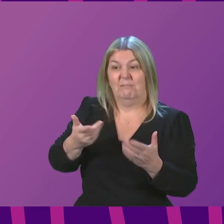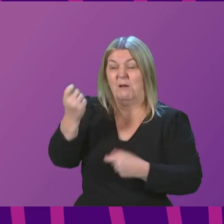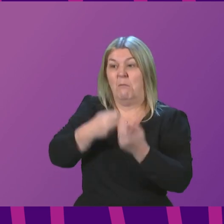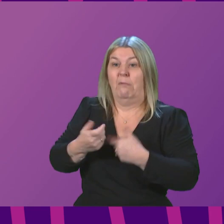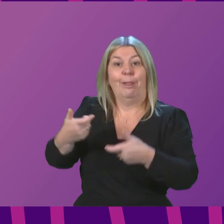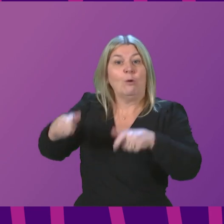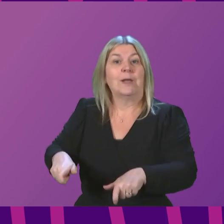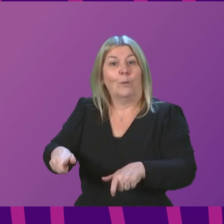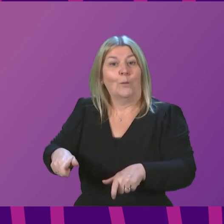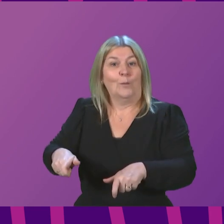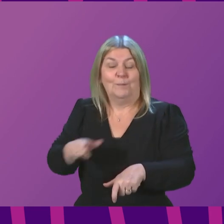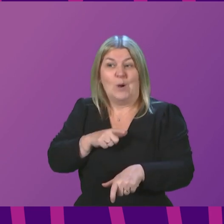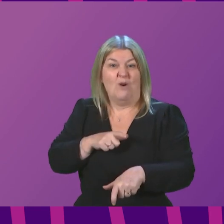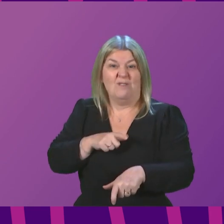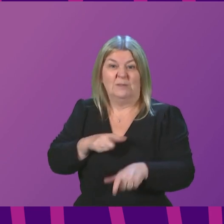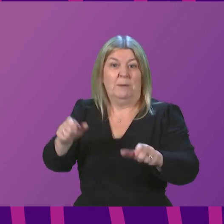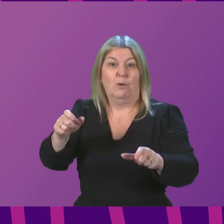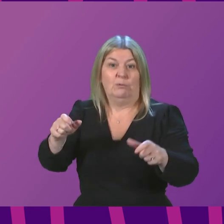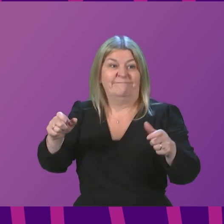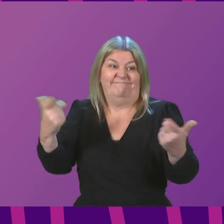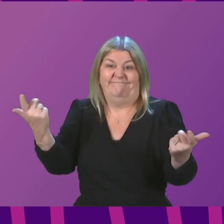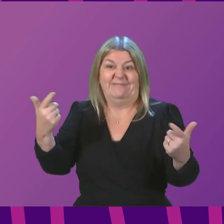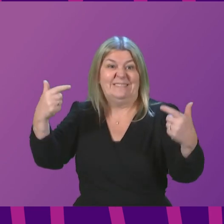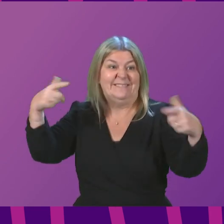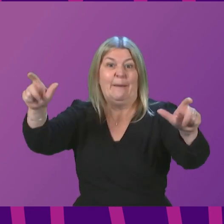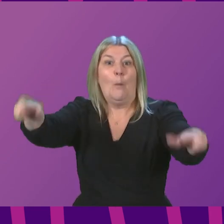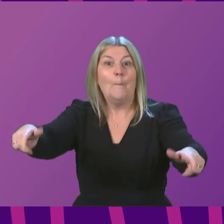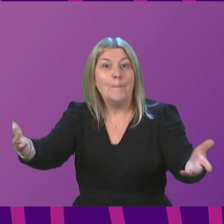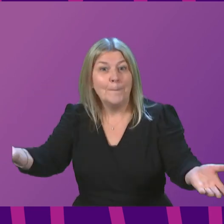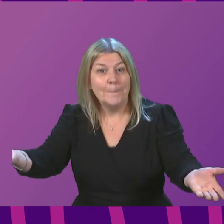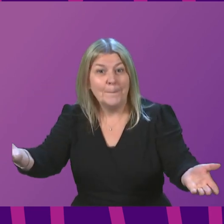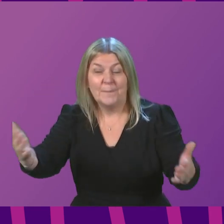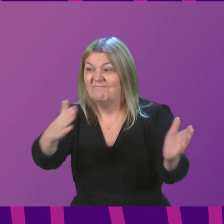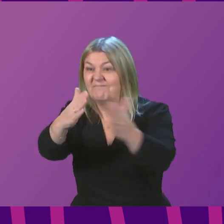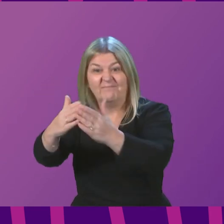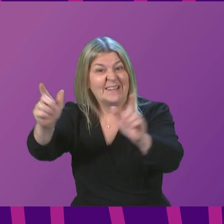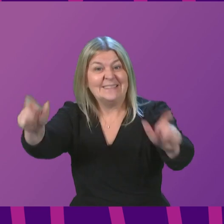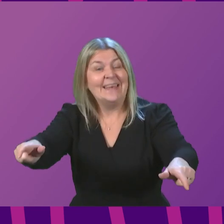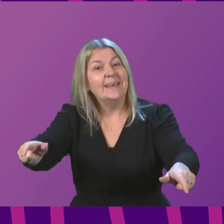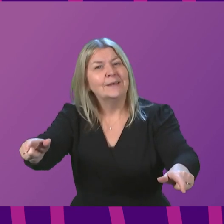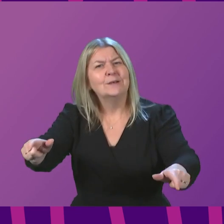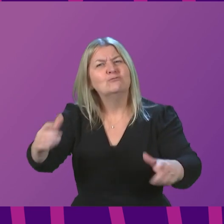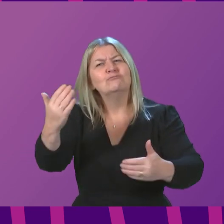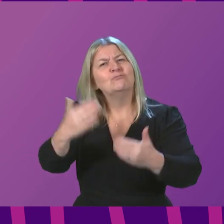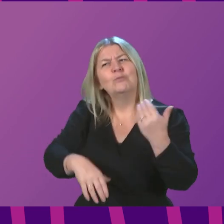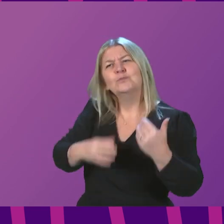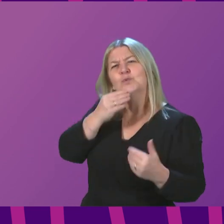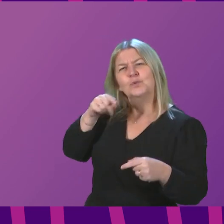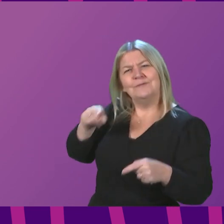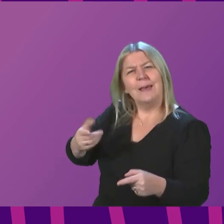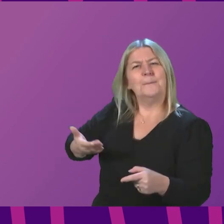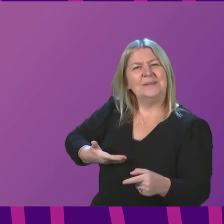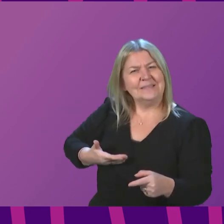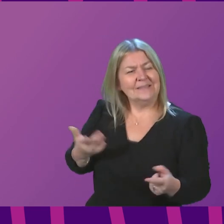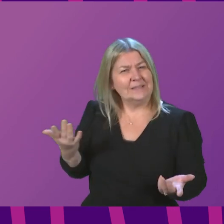government and stay at home. Can the First Minister reassure me that all businesses who have been affected by restrictions will be able to